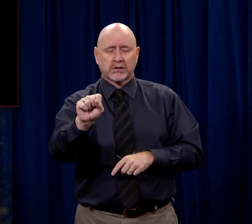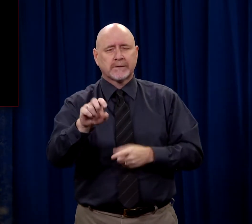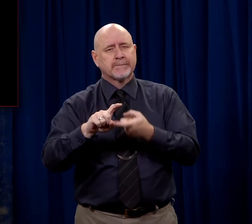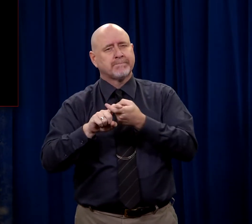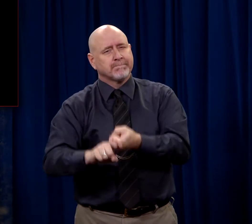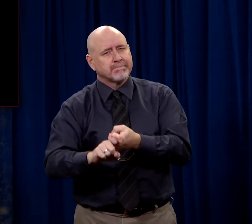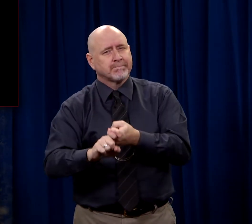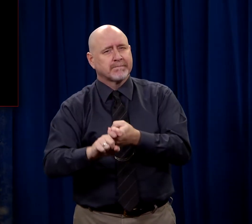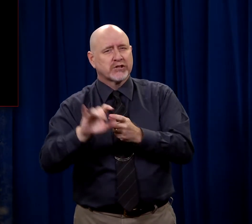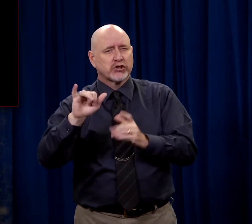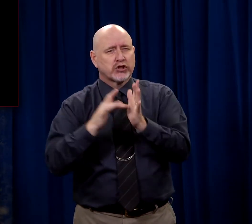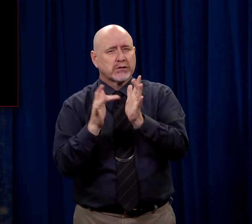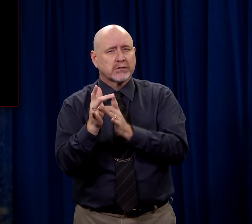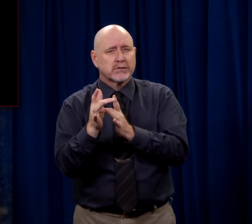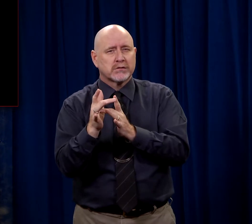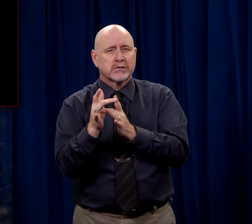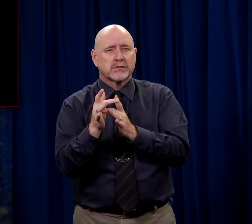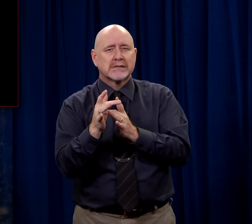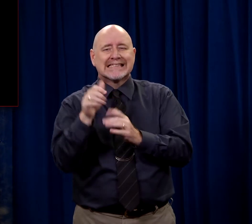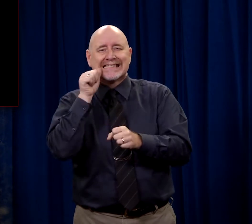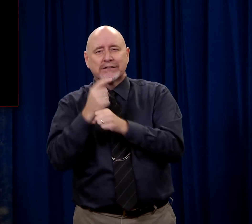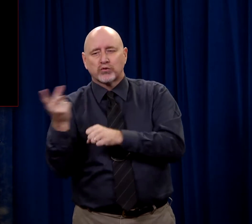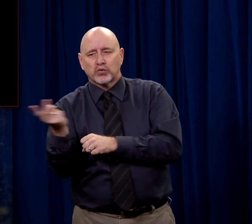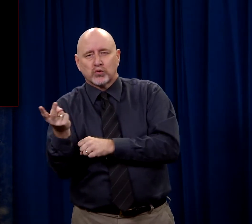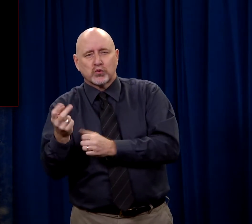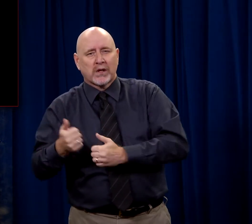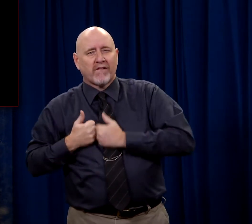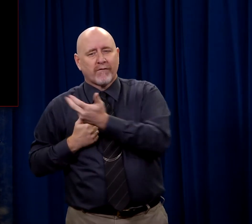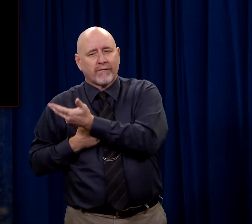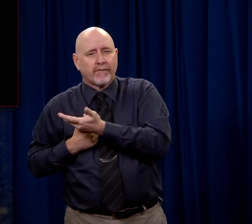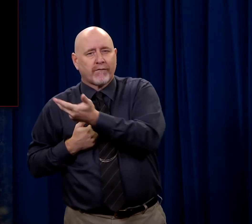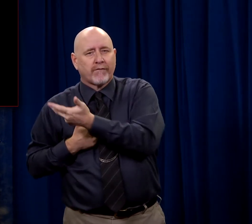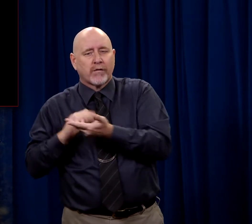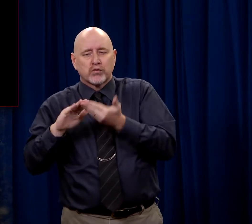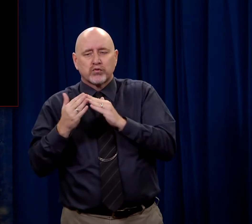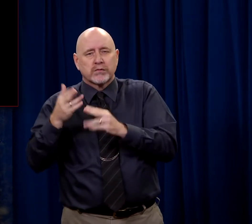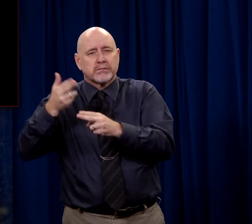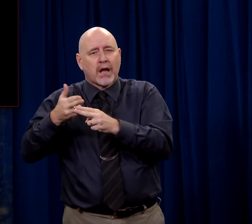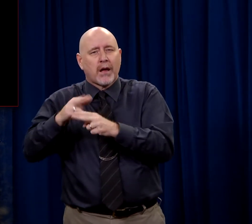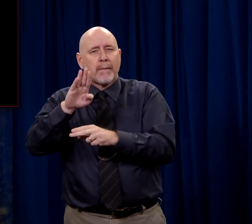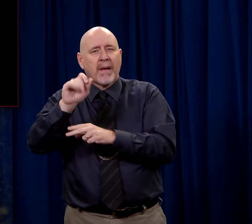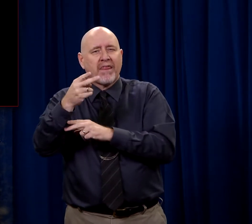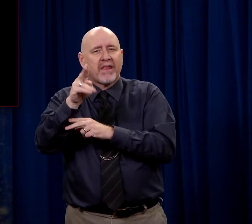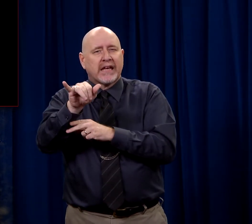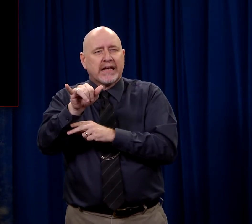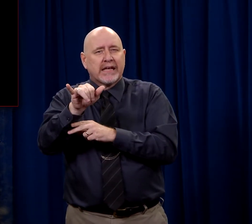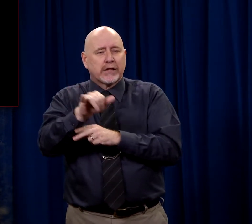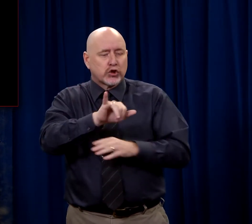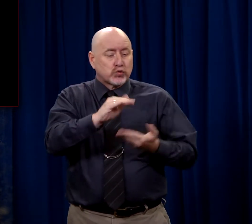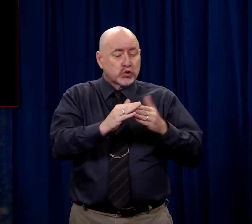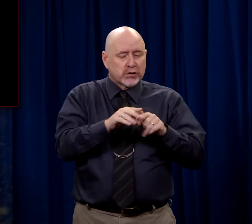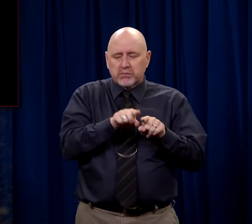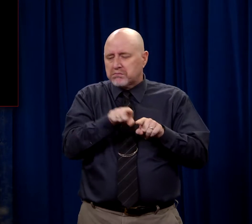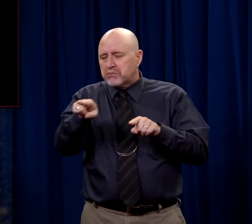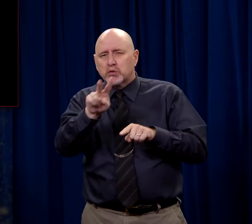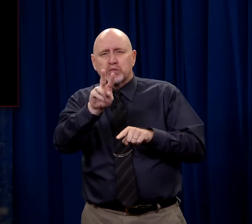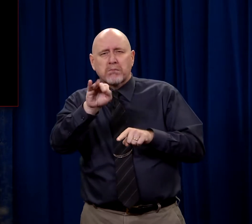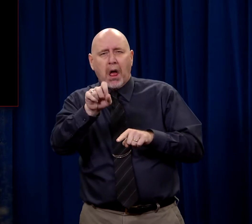Lazarus was a close friend of Jesus. Lazarus lived with his two sisters outside of Jerusalem in a town called Bethany about two miles from Jerusalem.